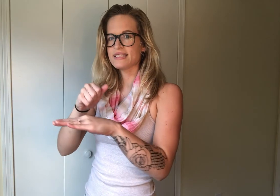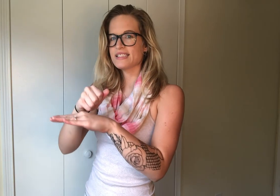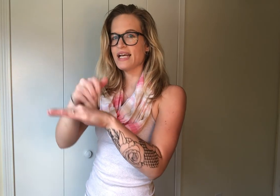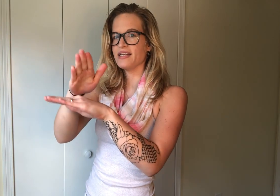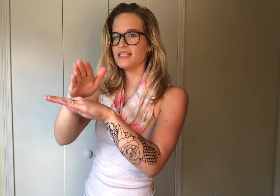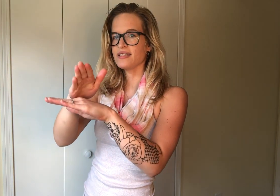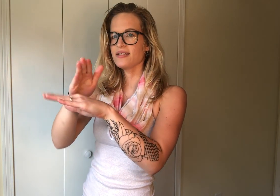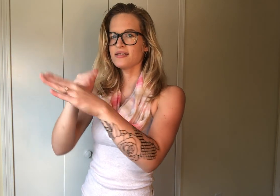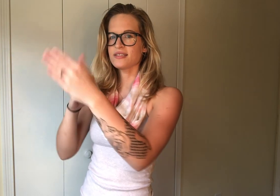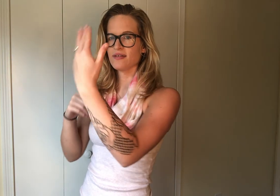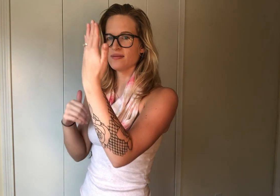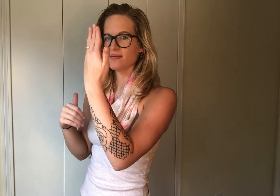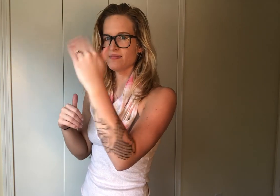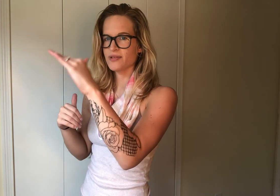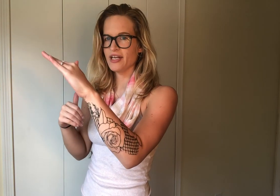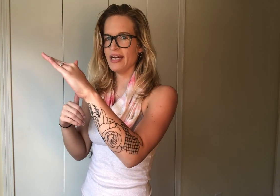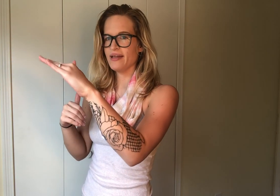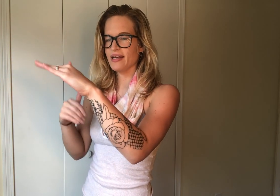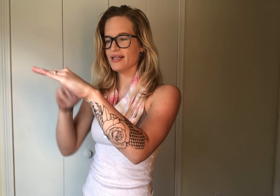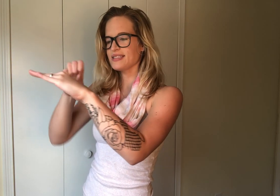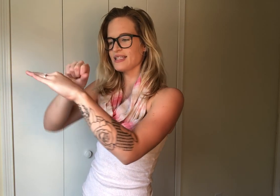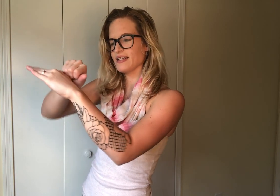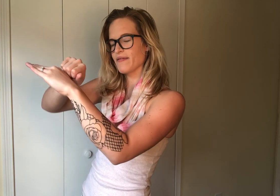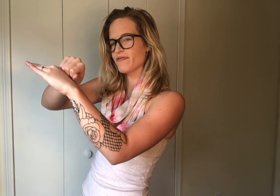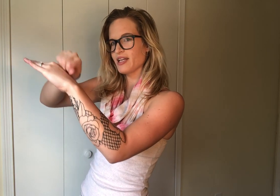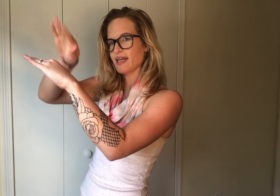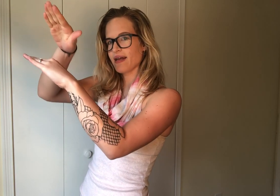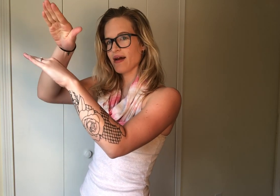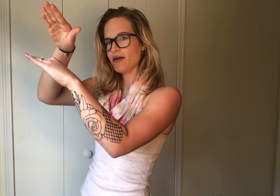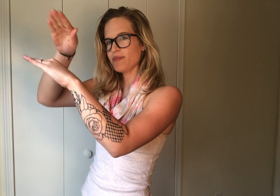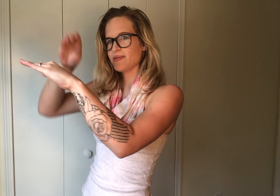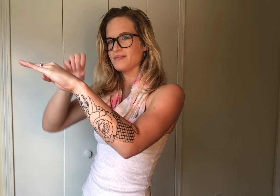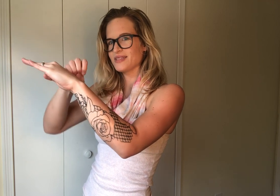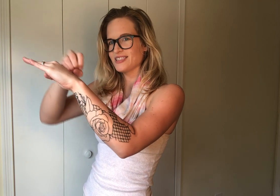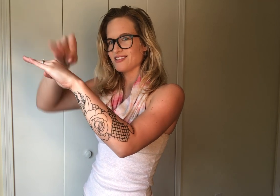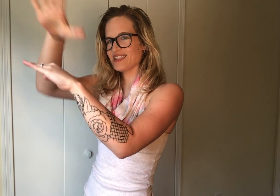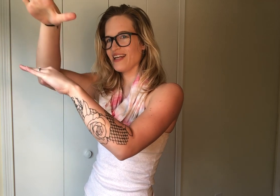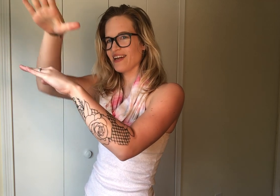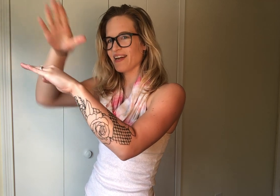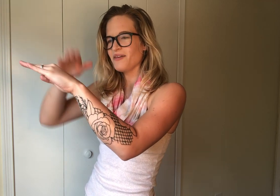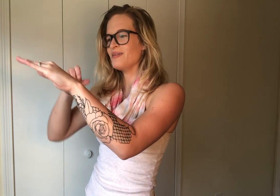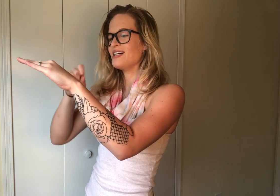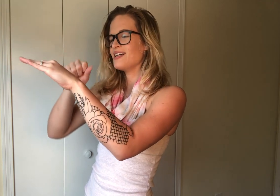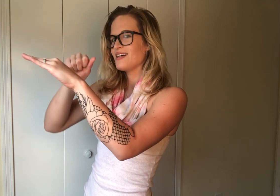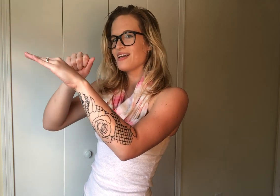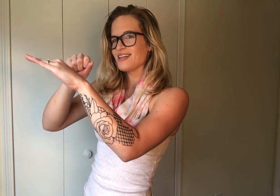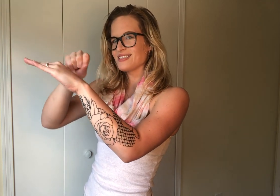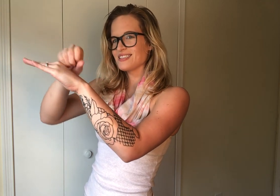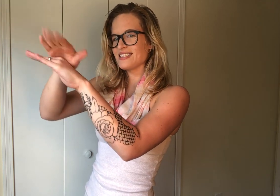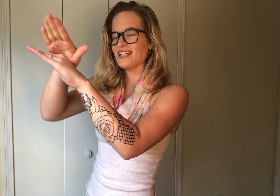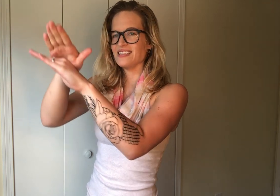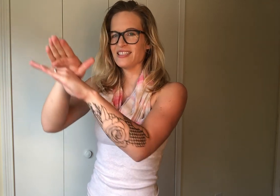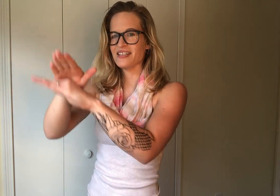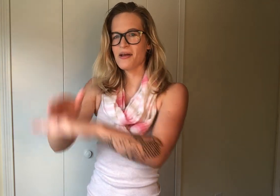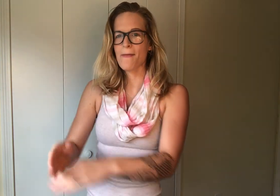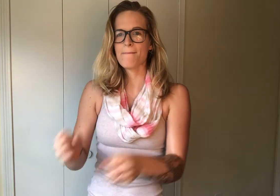Sending, so put your hand like this and flick it up, because you're sending it up. Sending